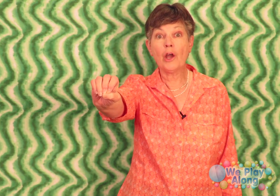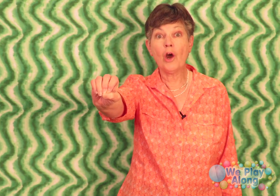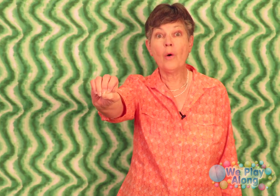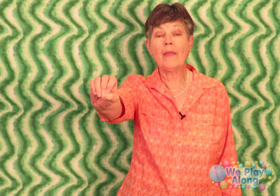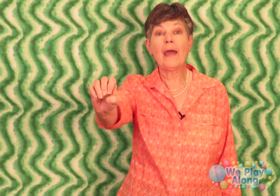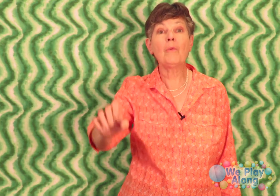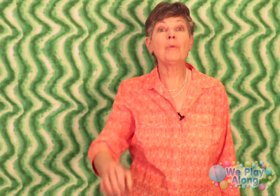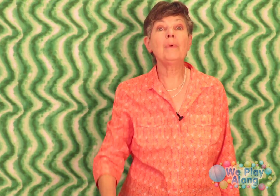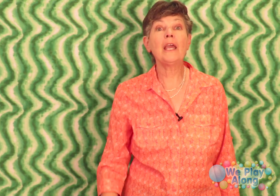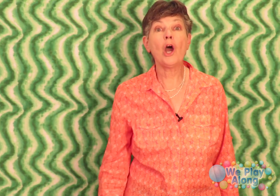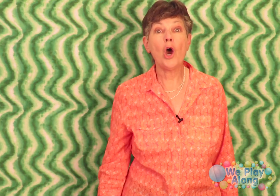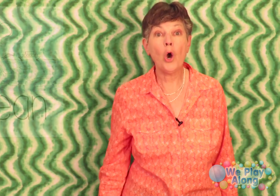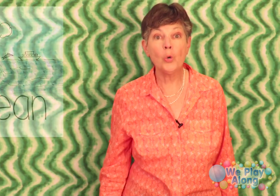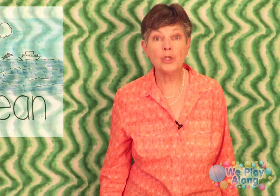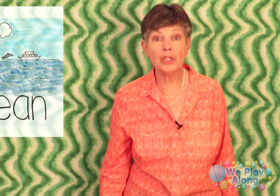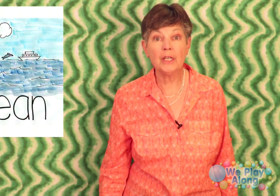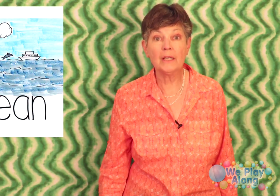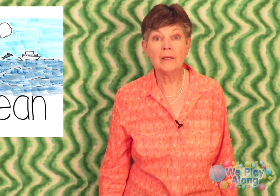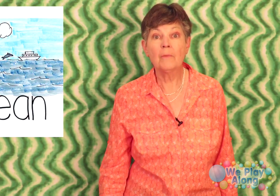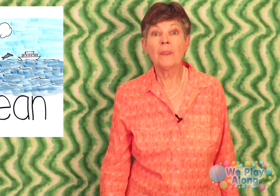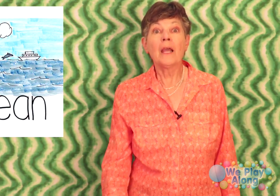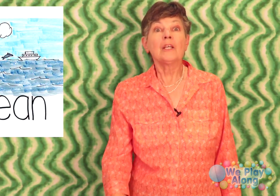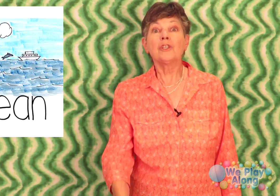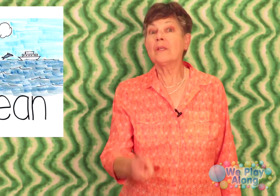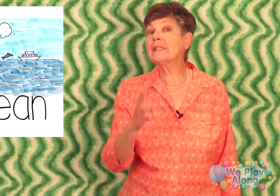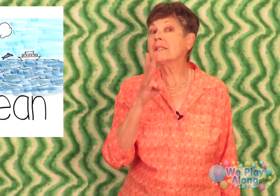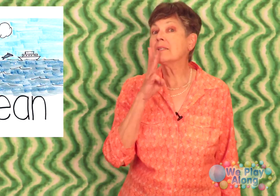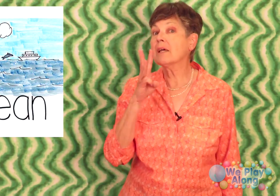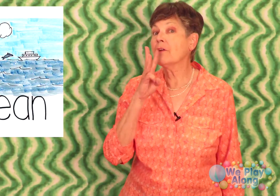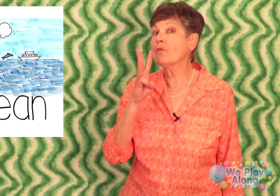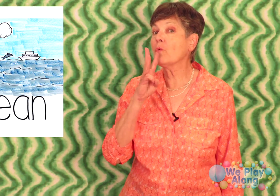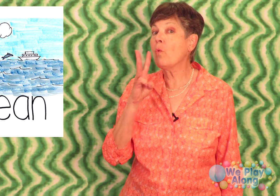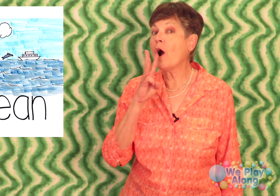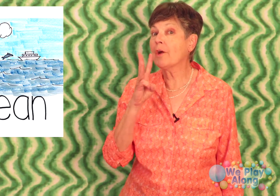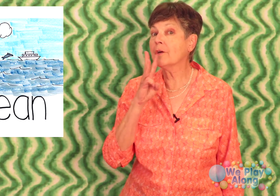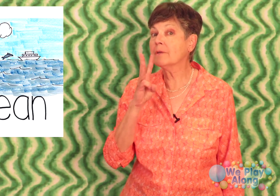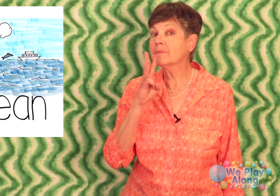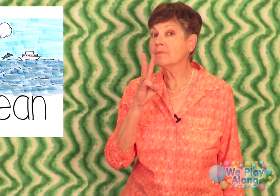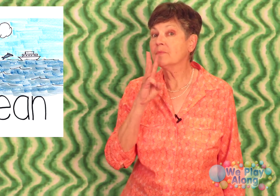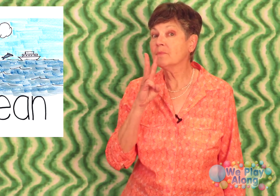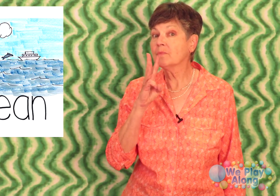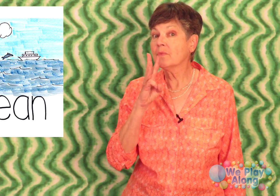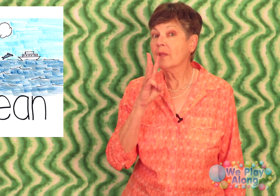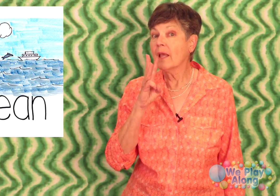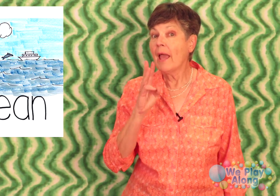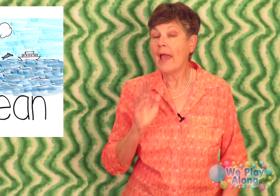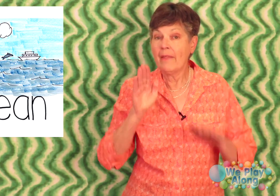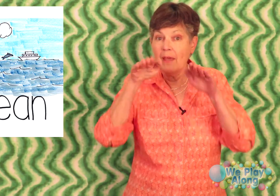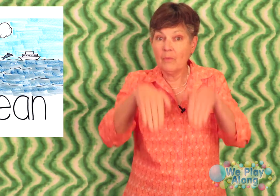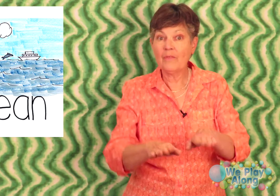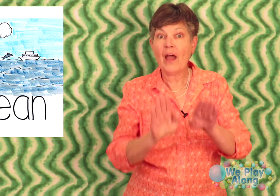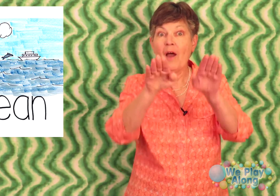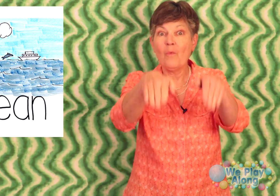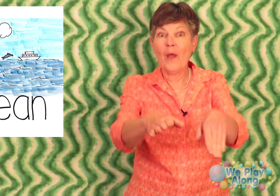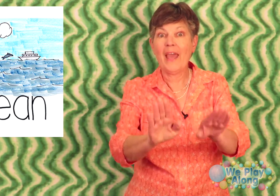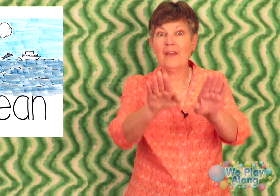O and that would be ocean so this is a sign for water and then we've got waves